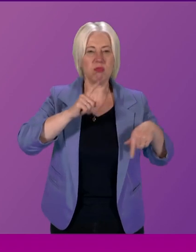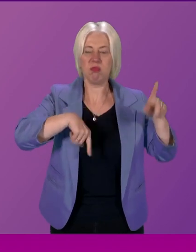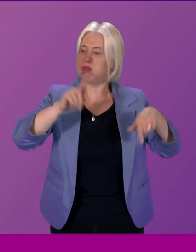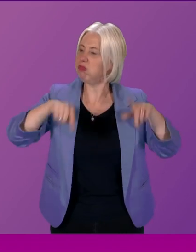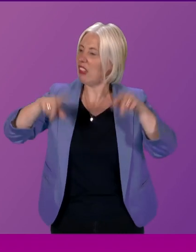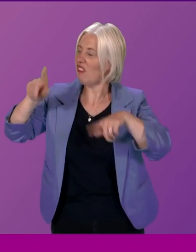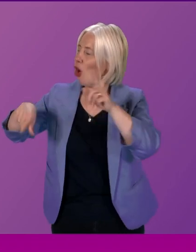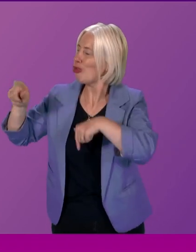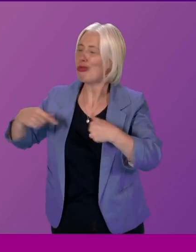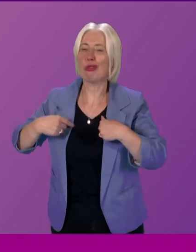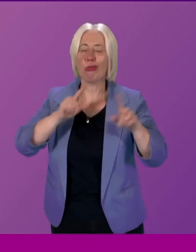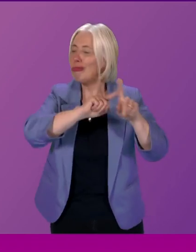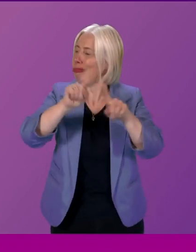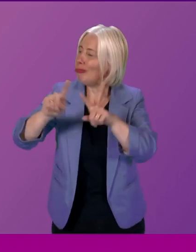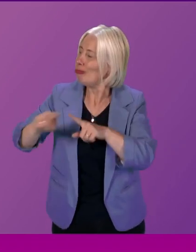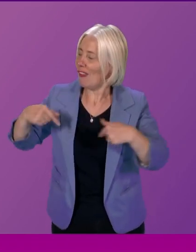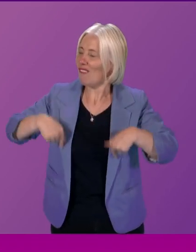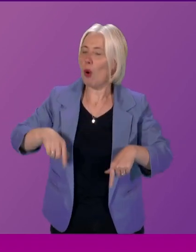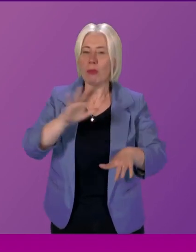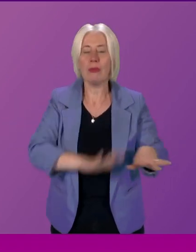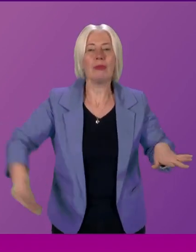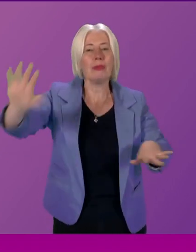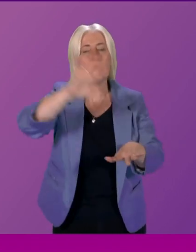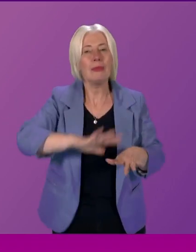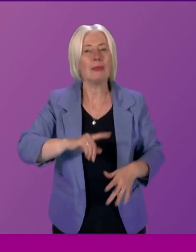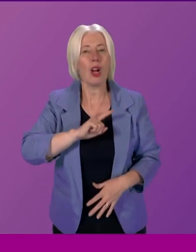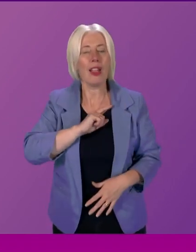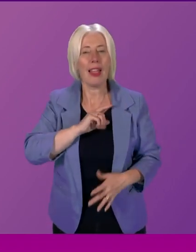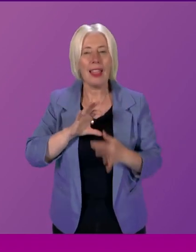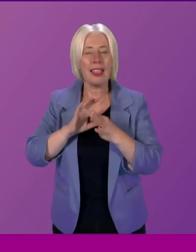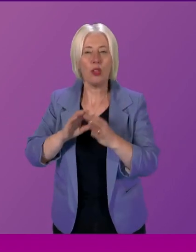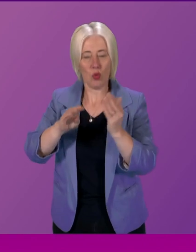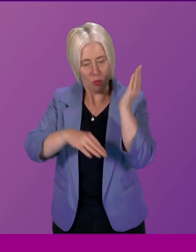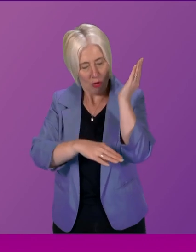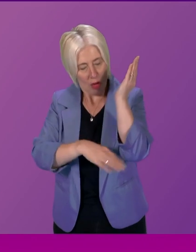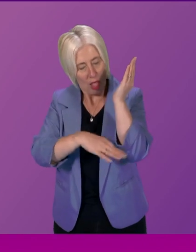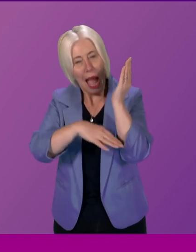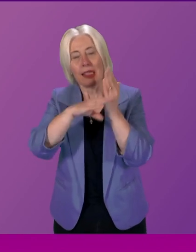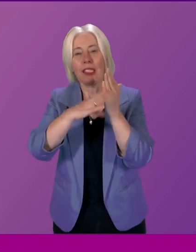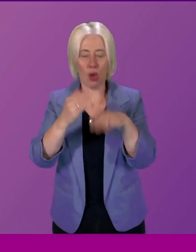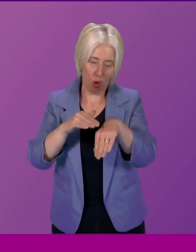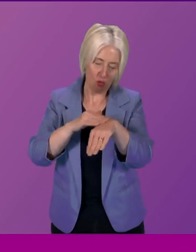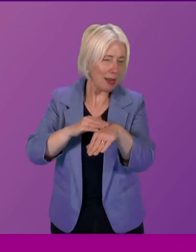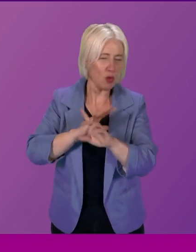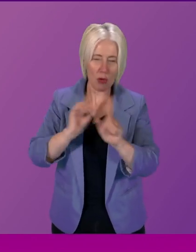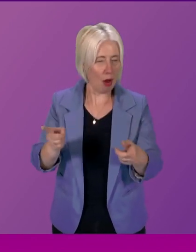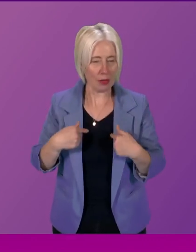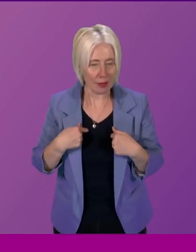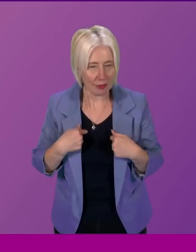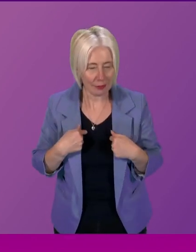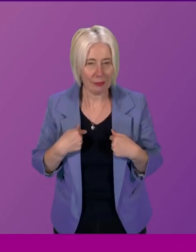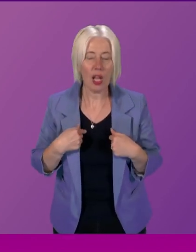of our nation particularly in terms of class and race the ideas and policies put in